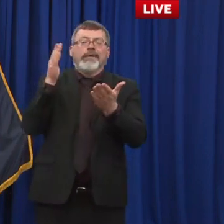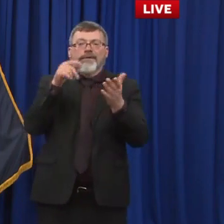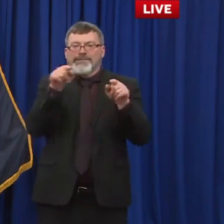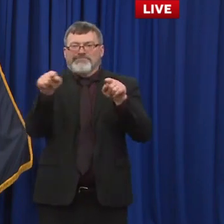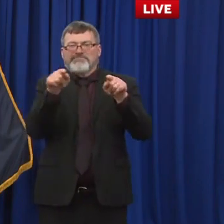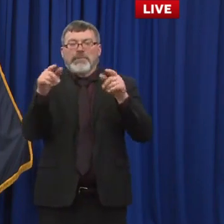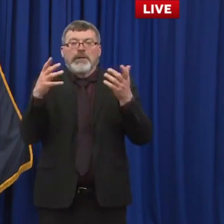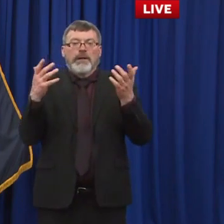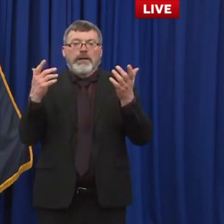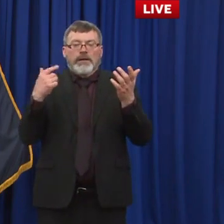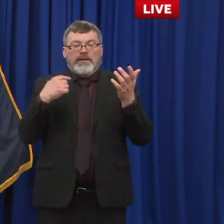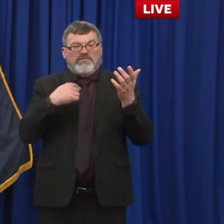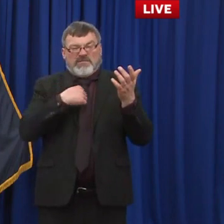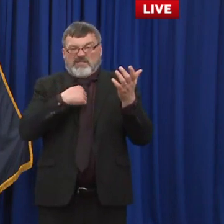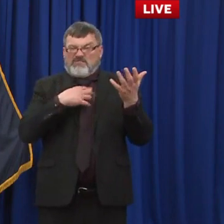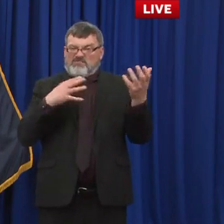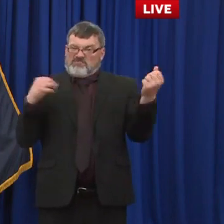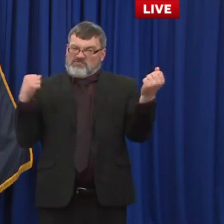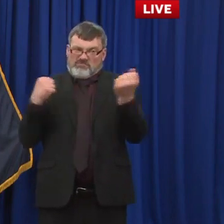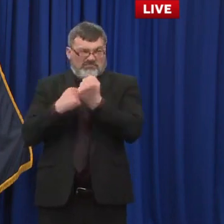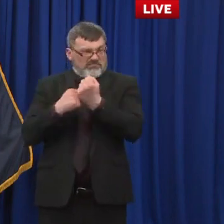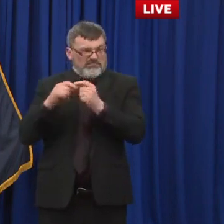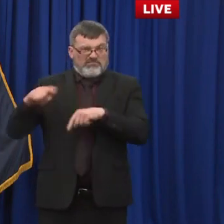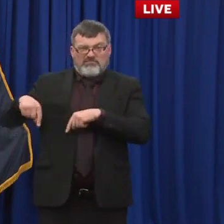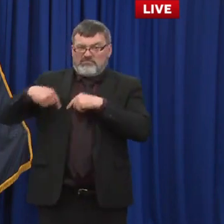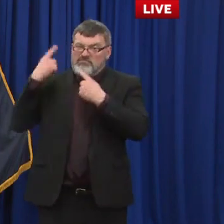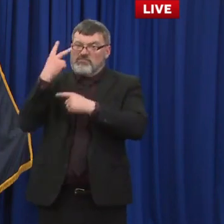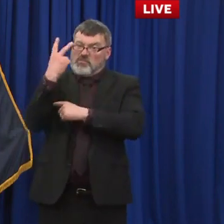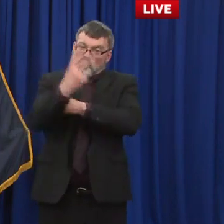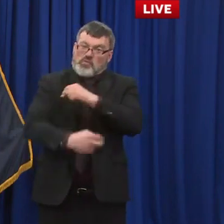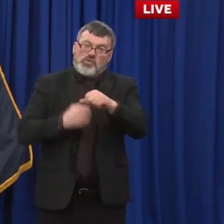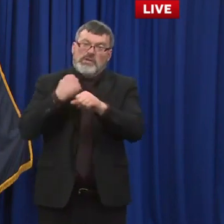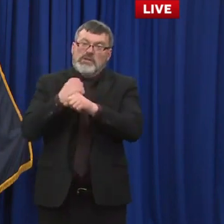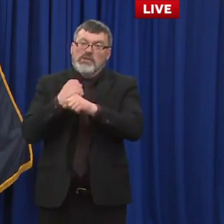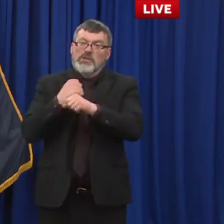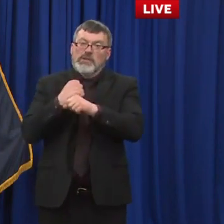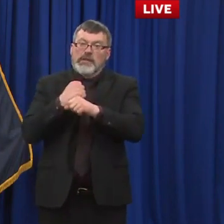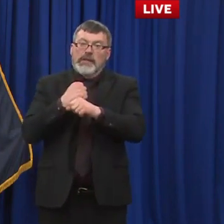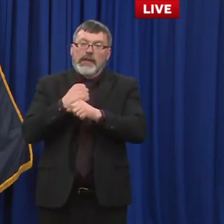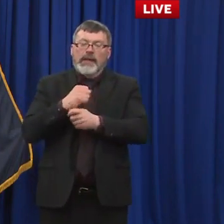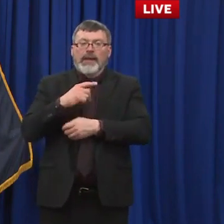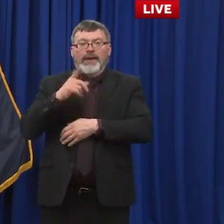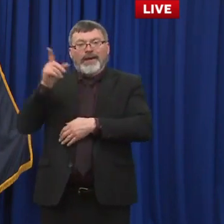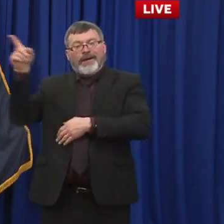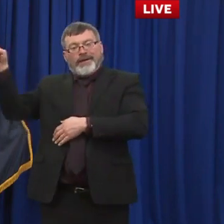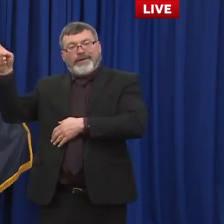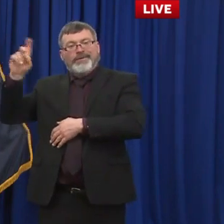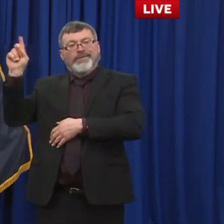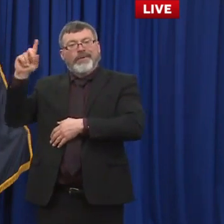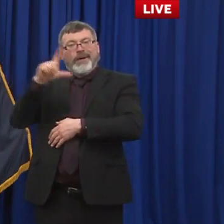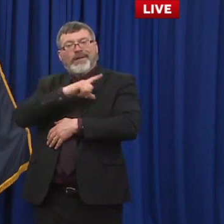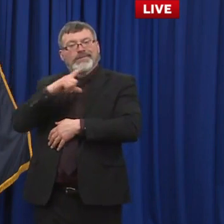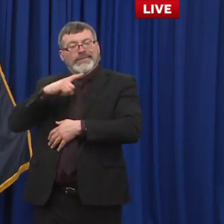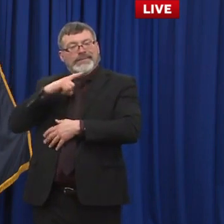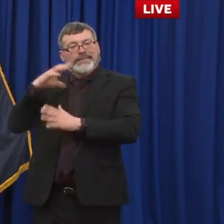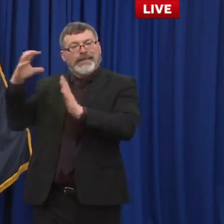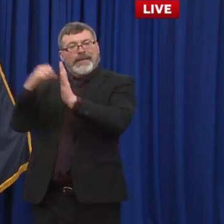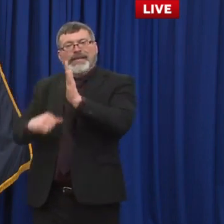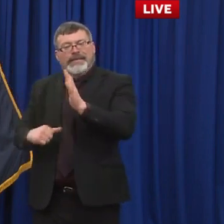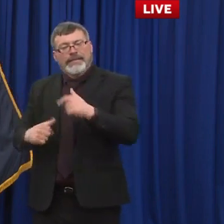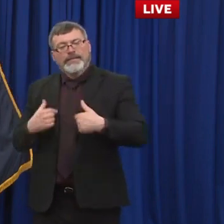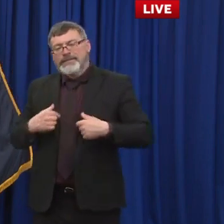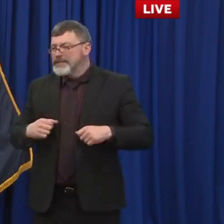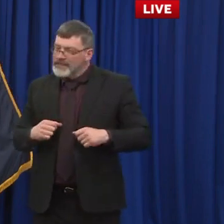my budget last time i'm going to work with the republicans majority to try to get that reinstated this time and governor your next question